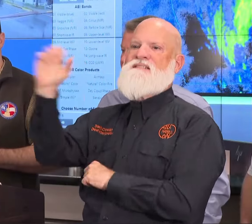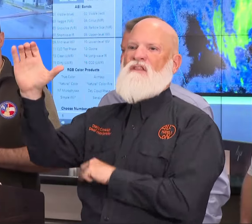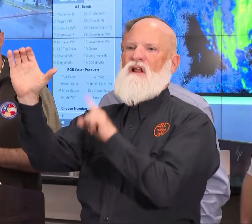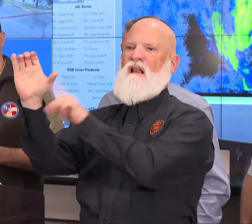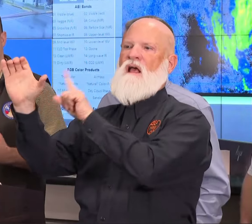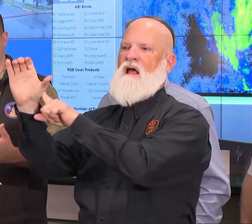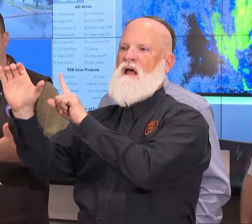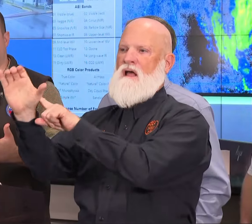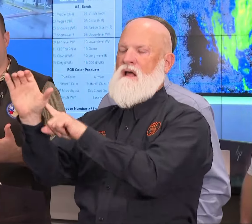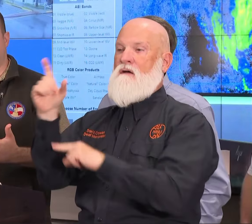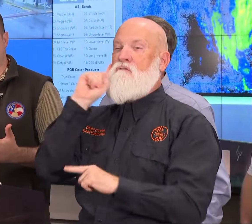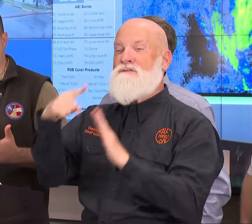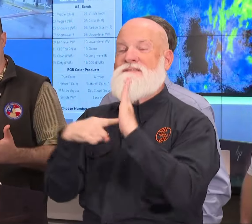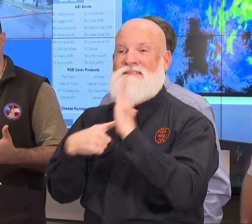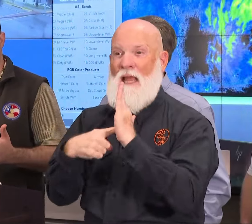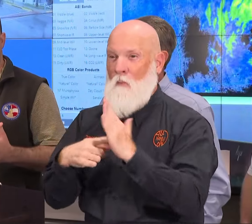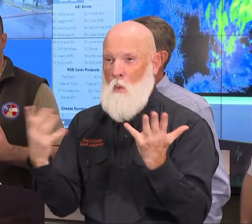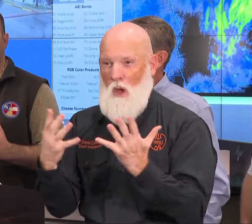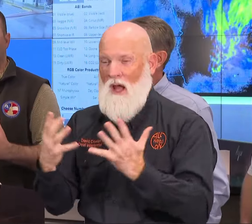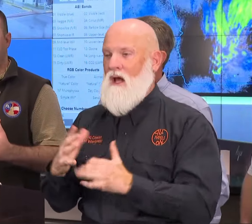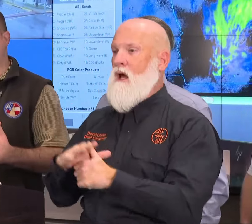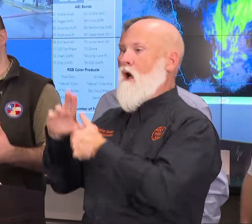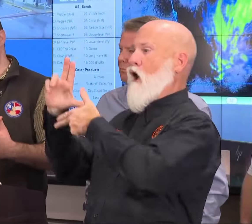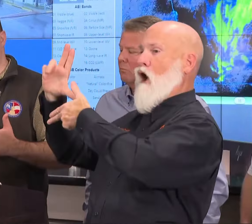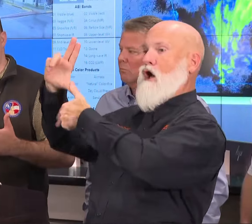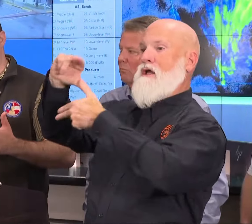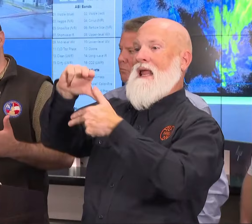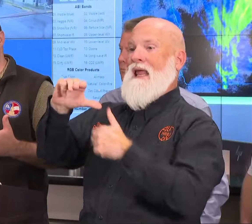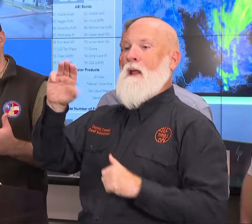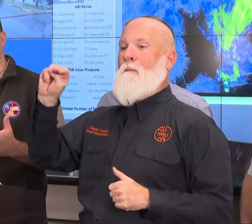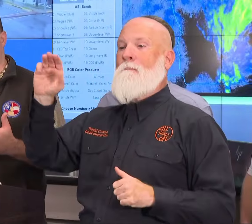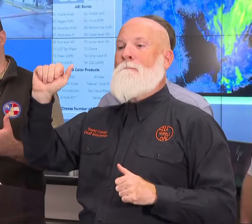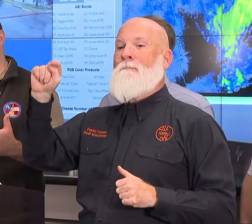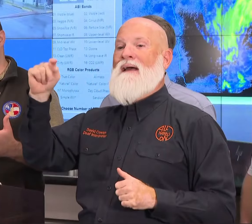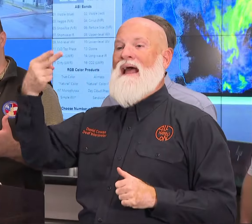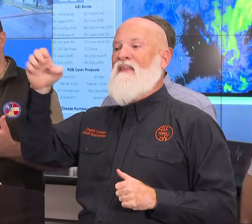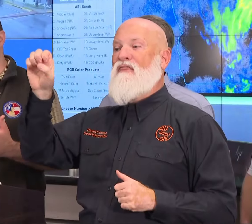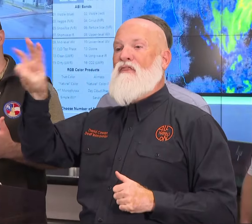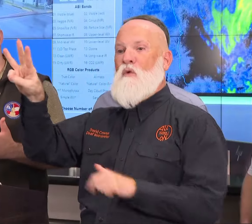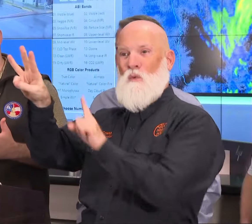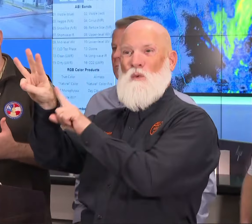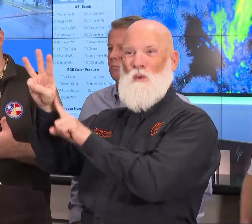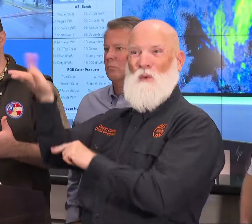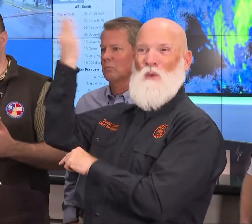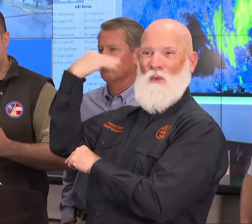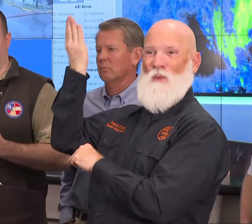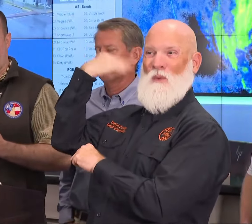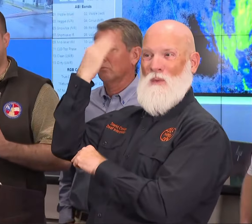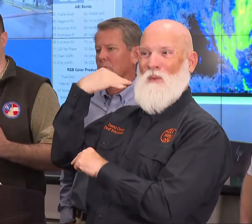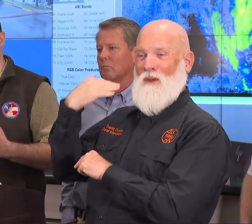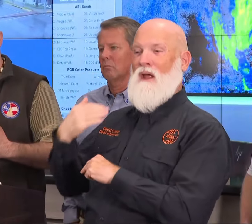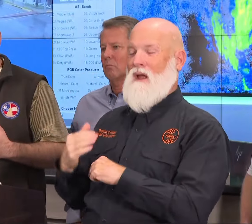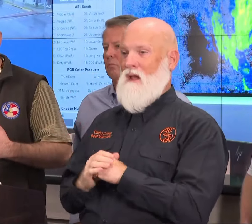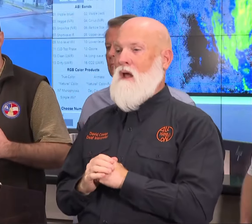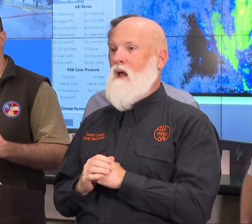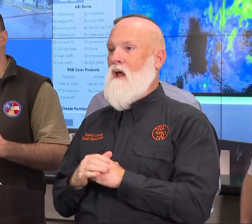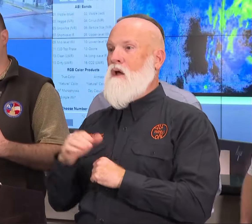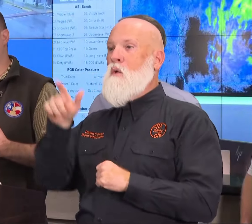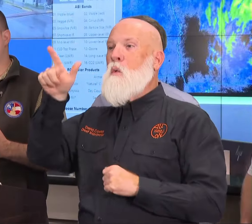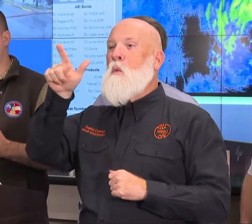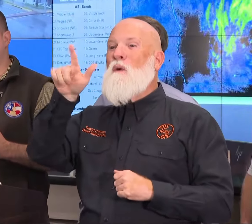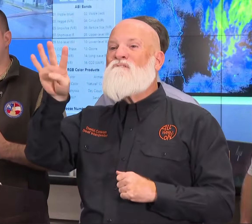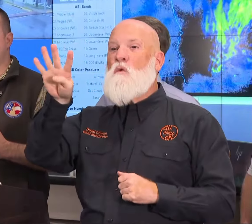they saw 17 inches of rainfall. That's more in line with what we're thinking for a worst-case scenario. this point, they're already halfway there.